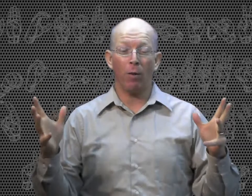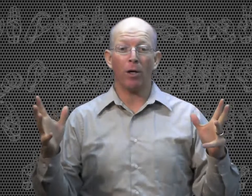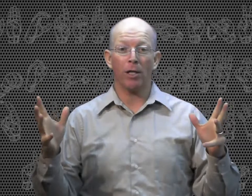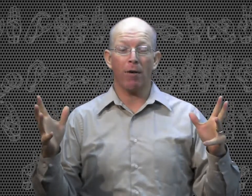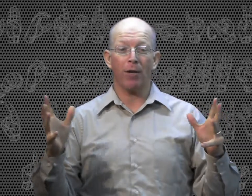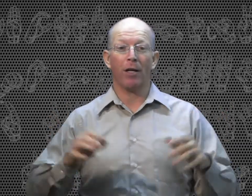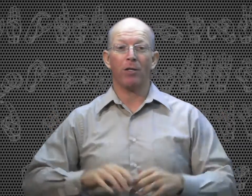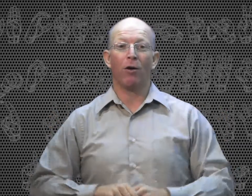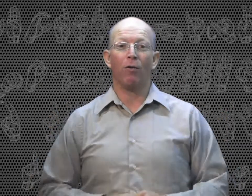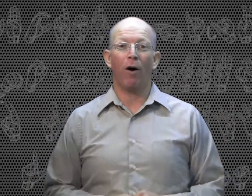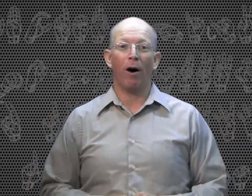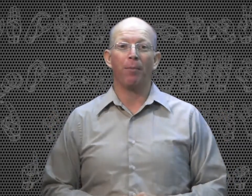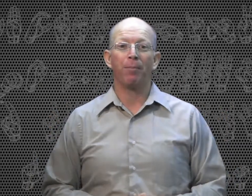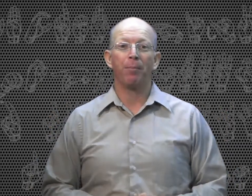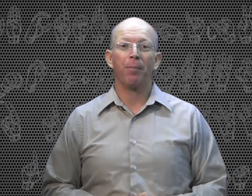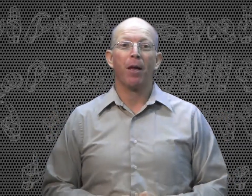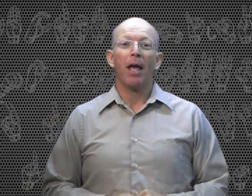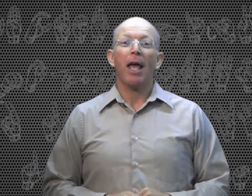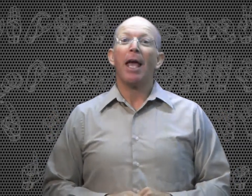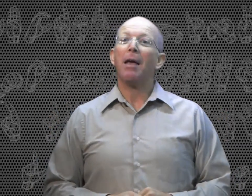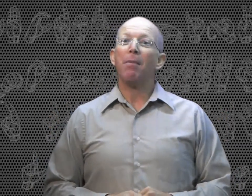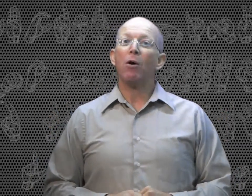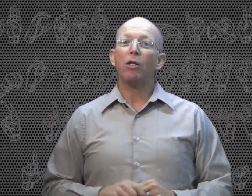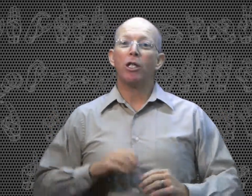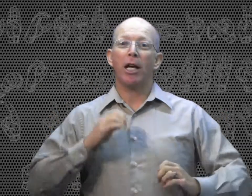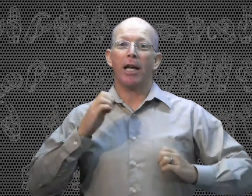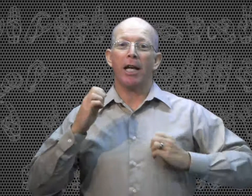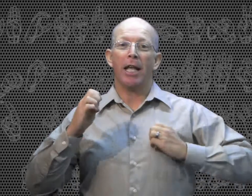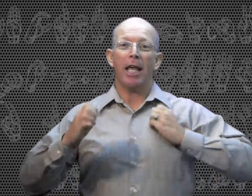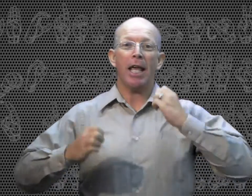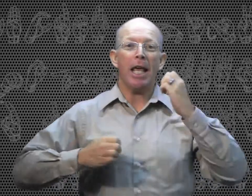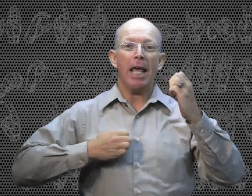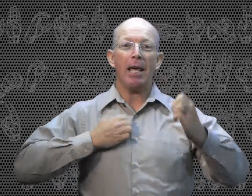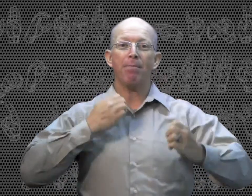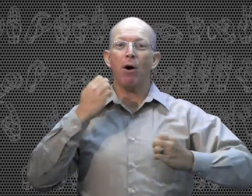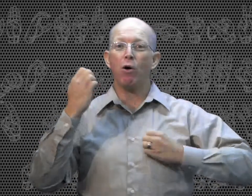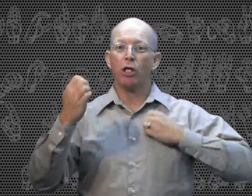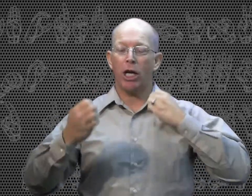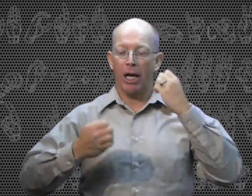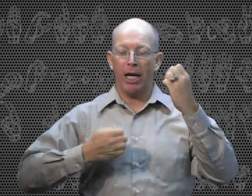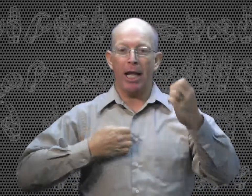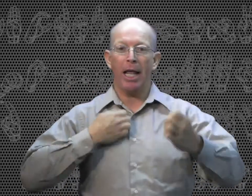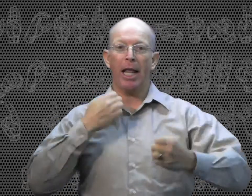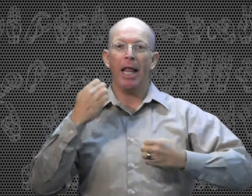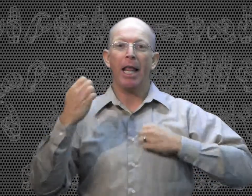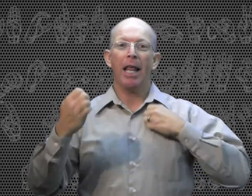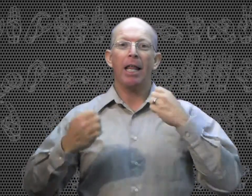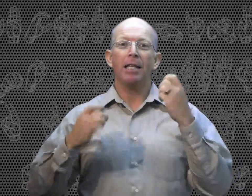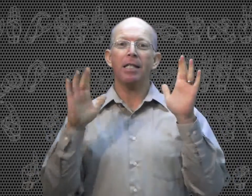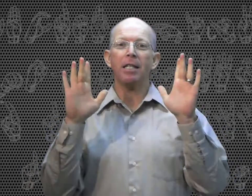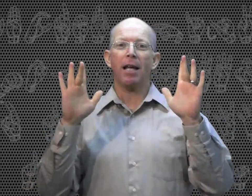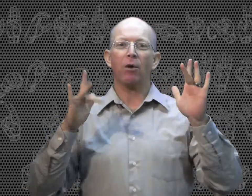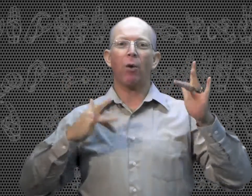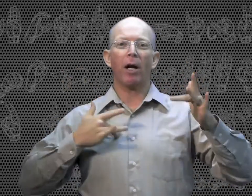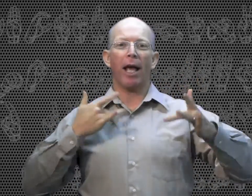words that I've done so far. Emotion. Emotion. This is like the word